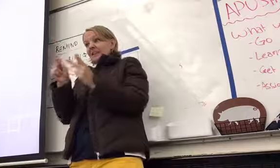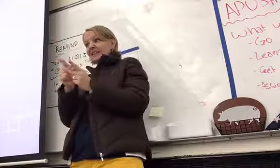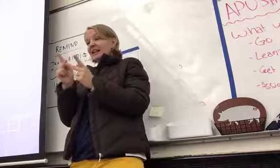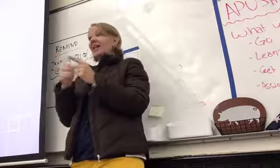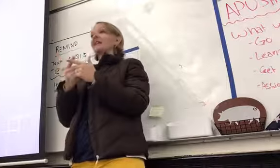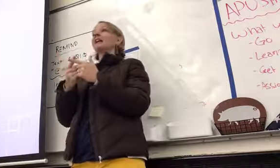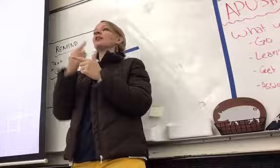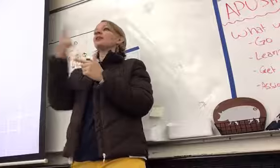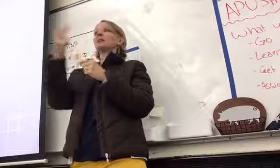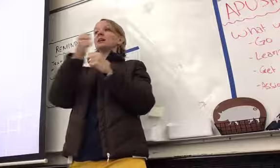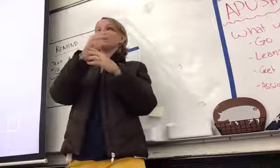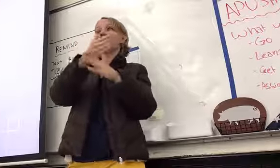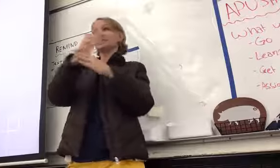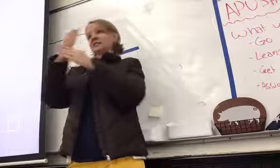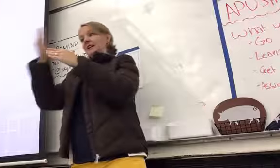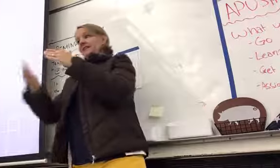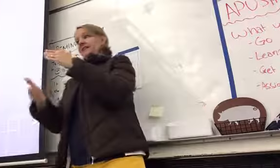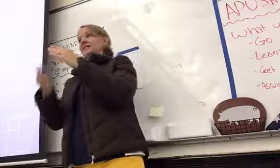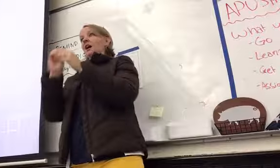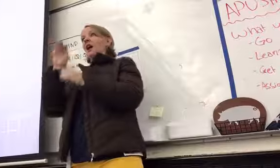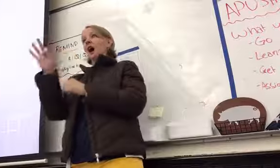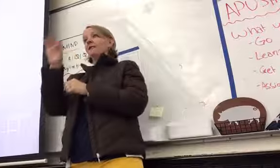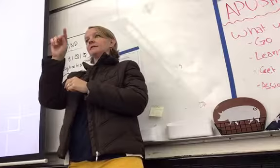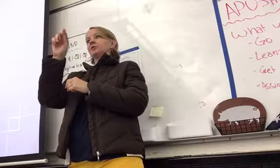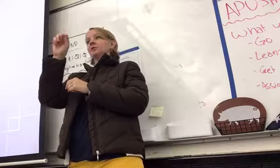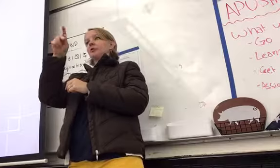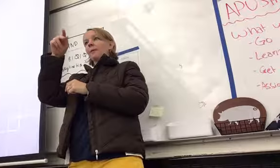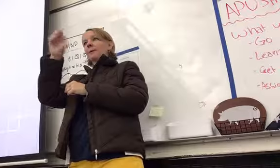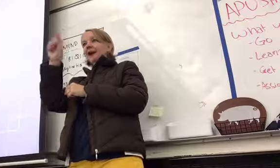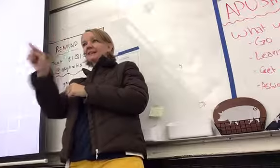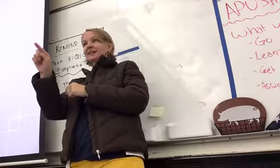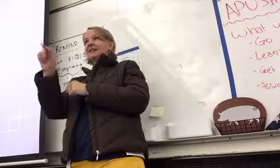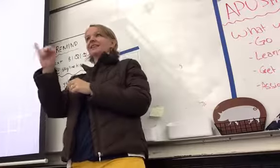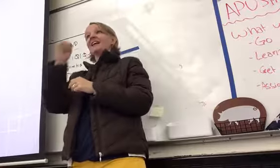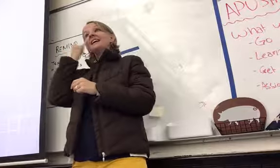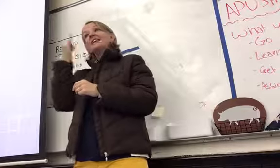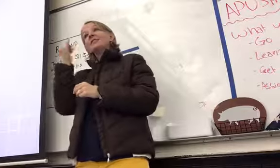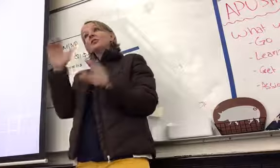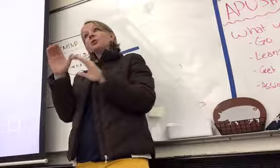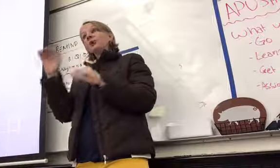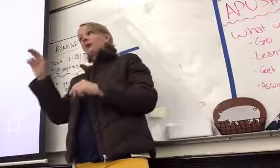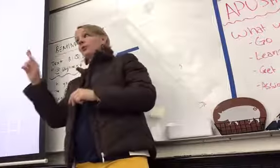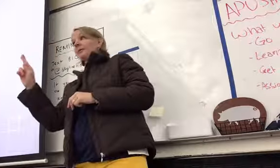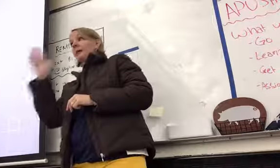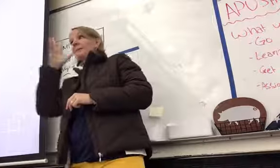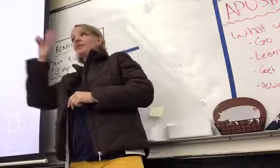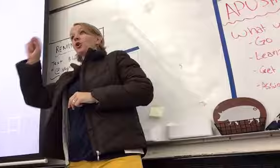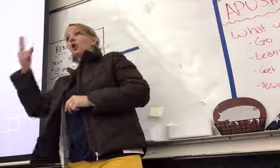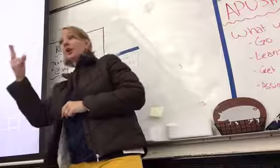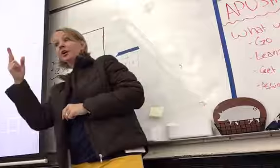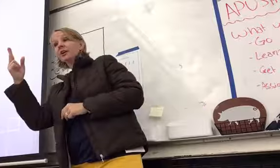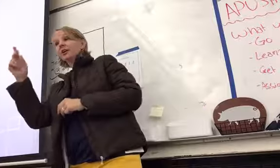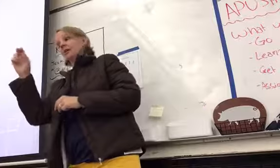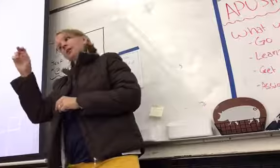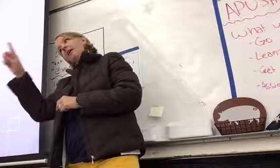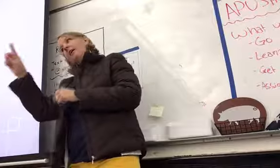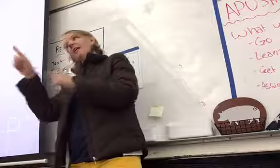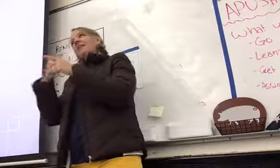topaz. topaz, exactly. So, yeah. So if you're doing, like, Republican motherhood, it's three causes and effects of Republican motherhood. As long as it was